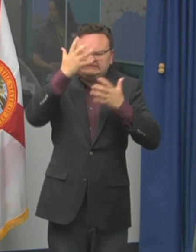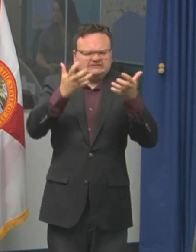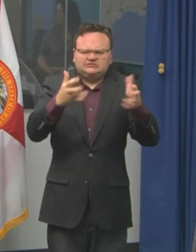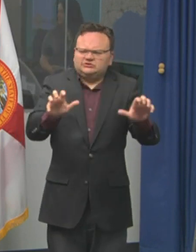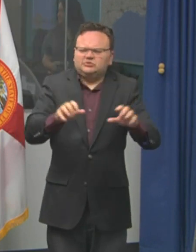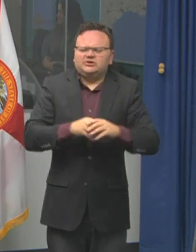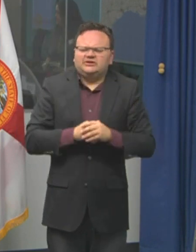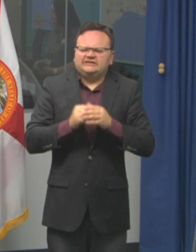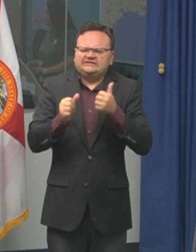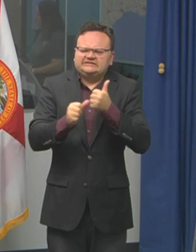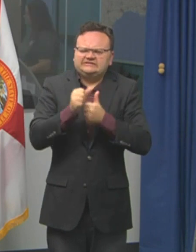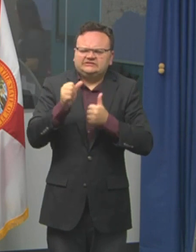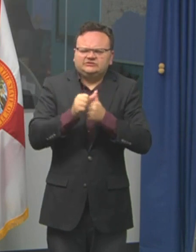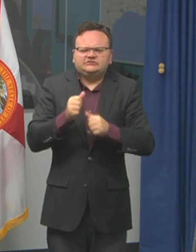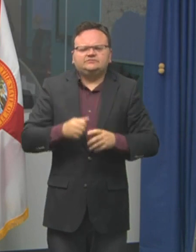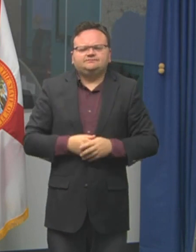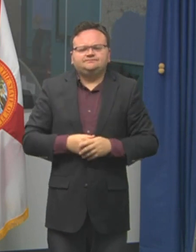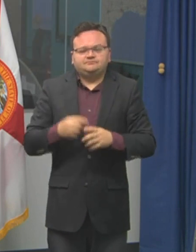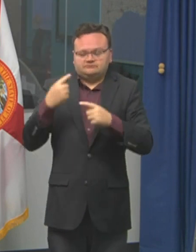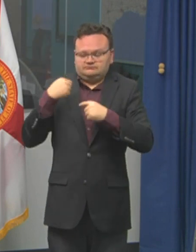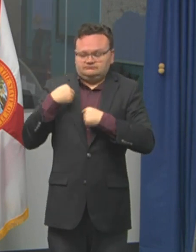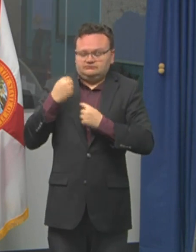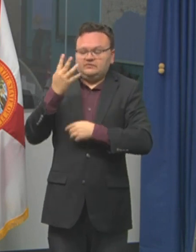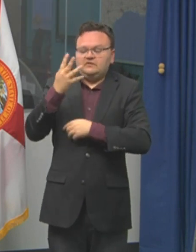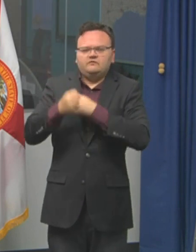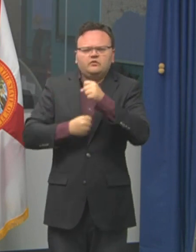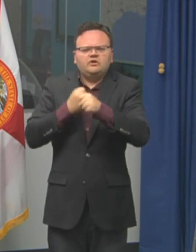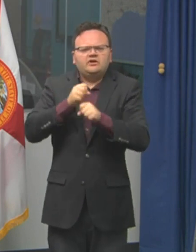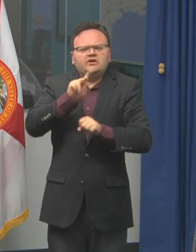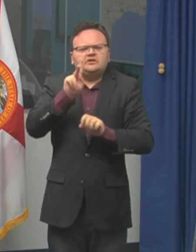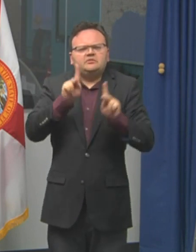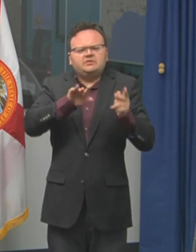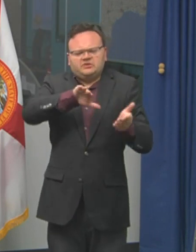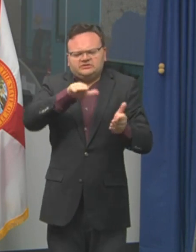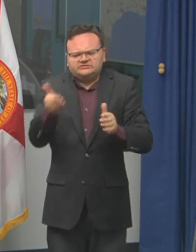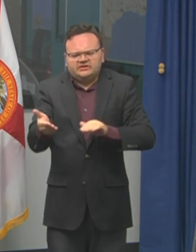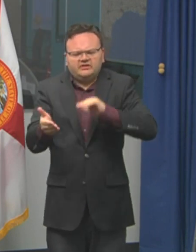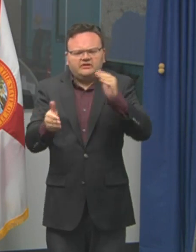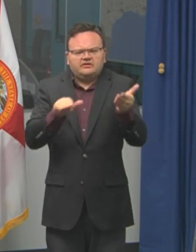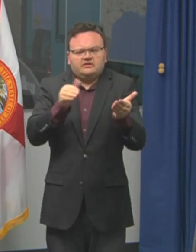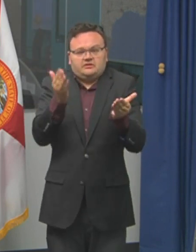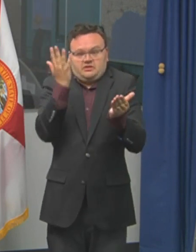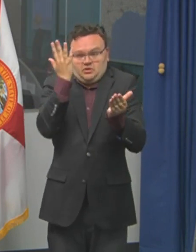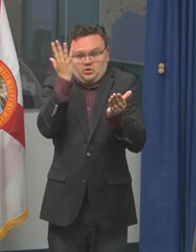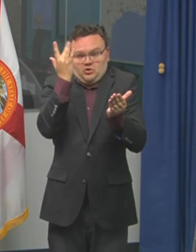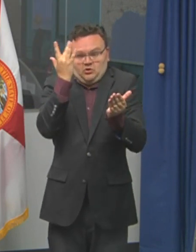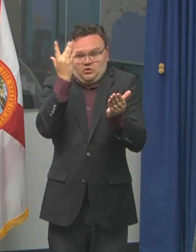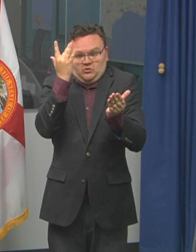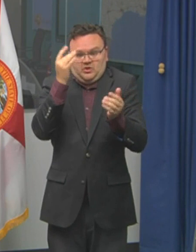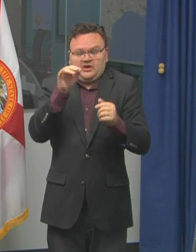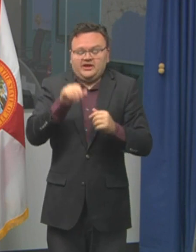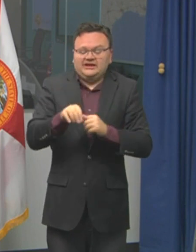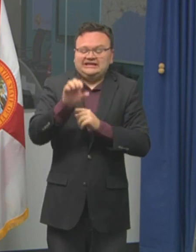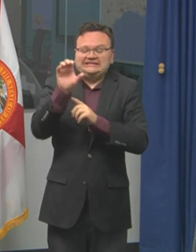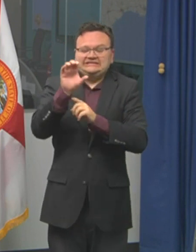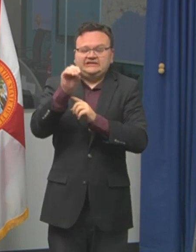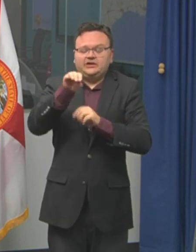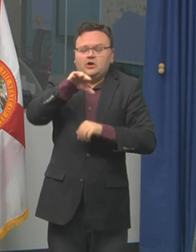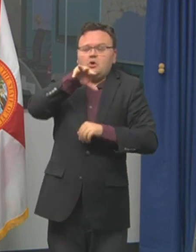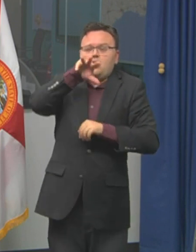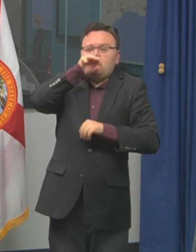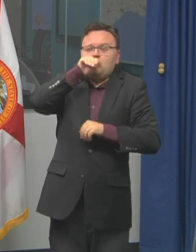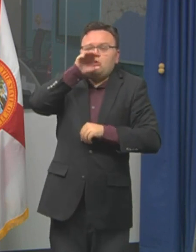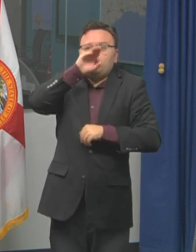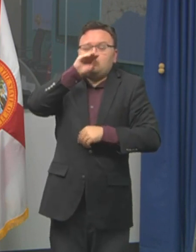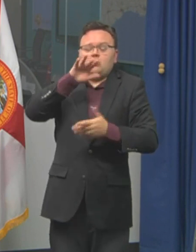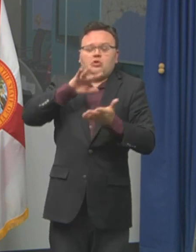the last four years, there have been more fatalities as the result of people getting carbon monoxide poisoning than